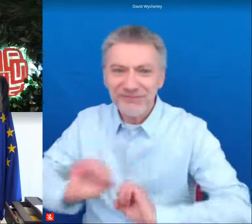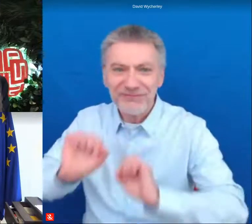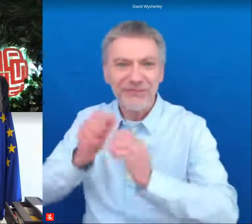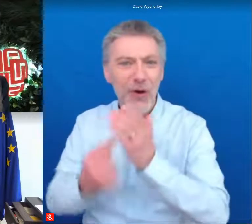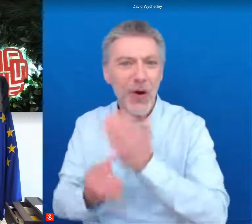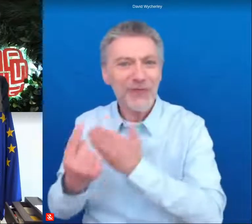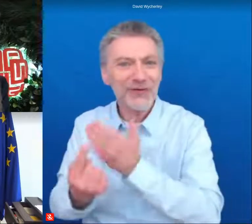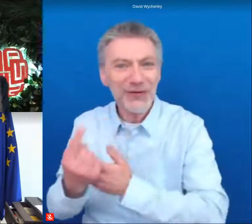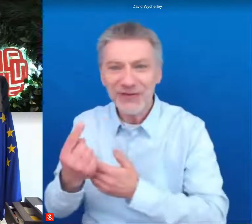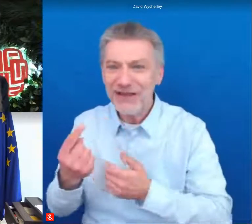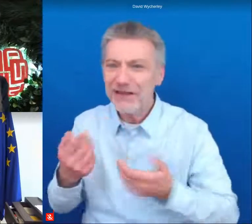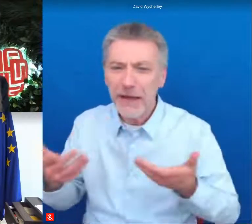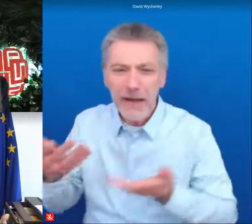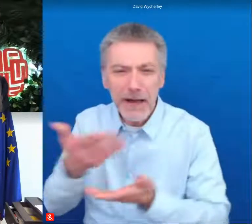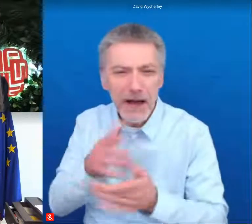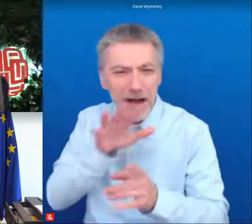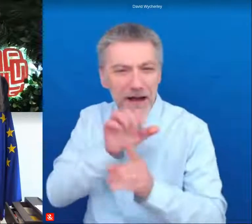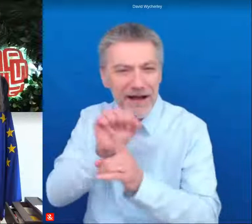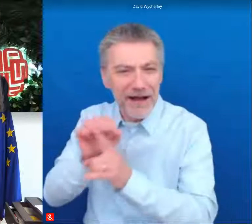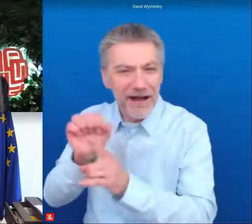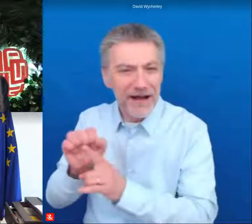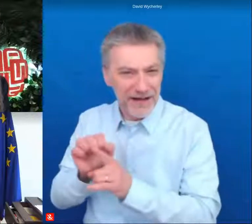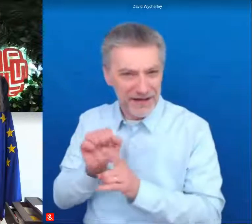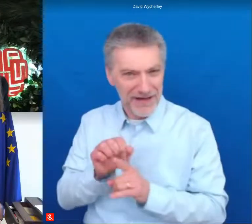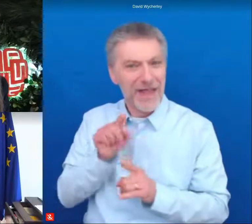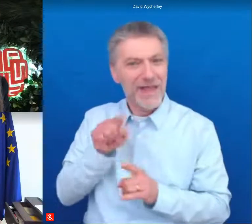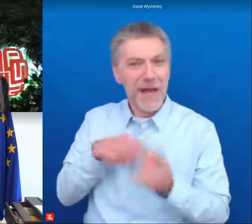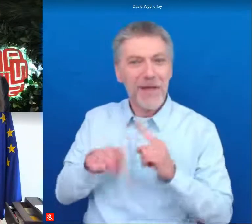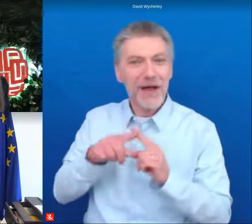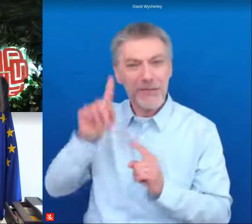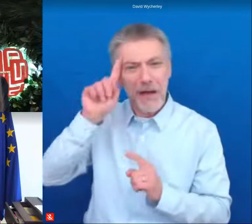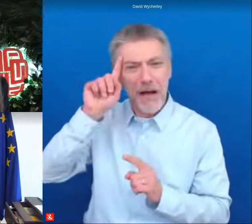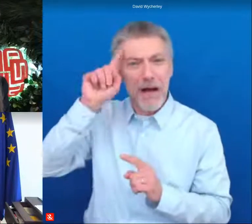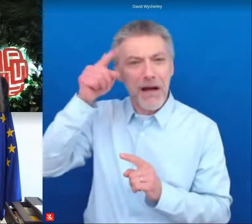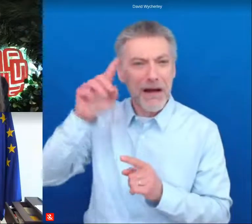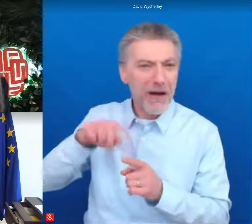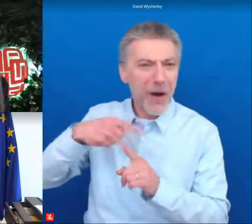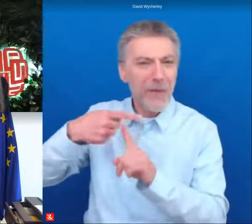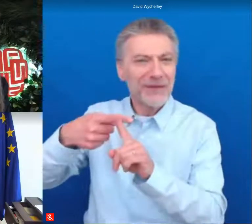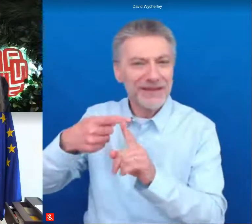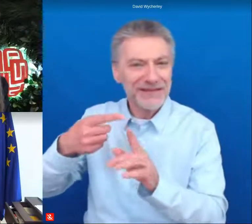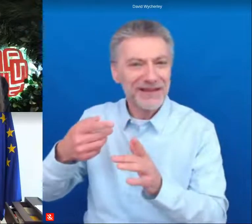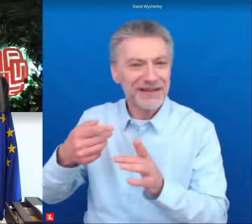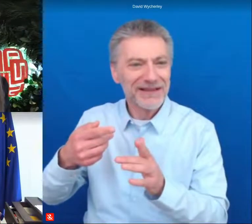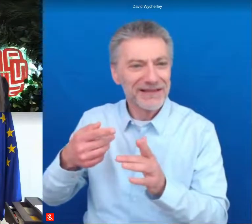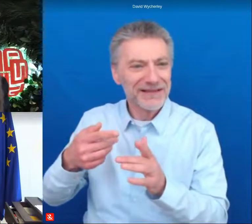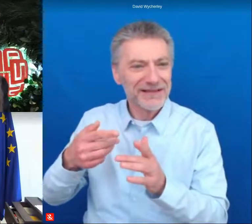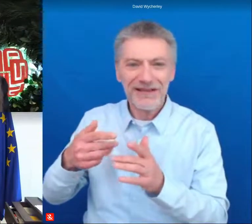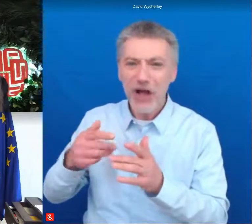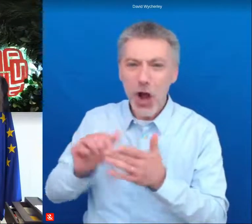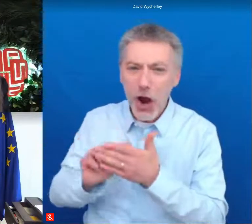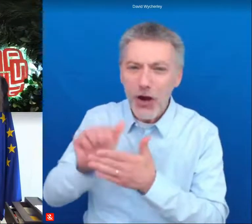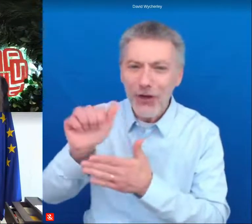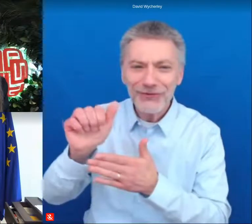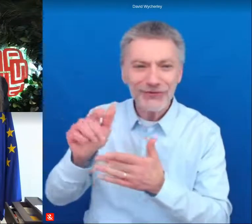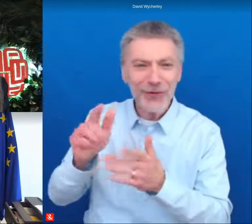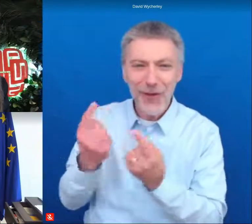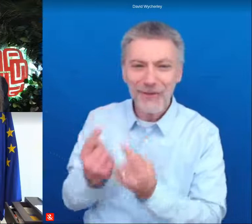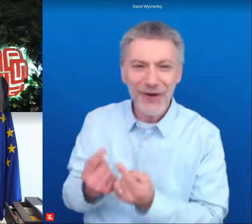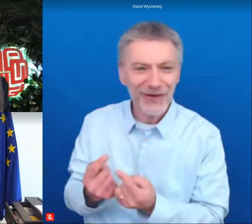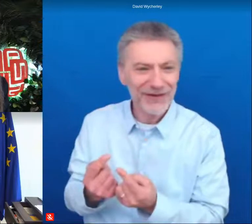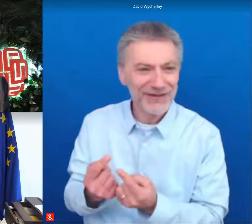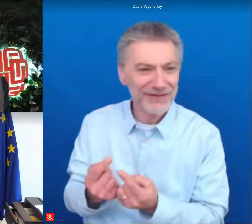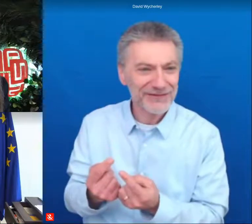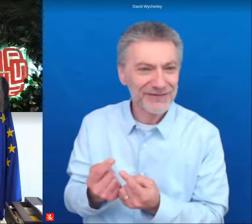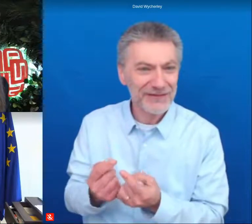will do more touristic based tradable products uh cultural products they don't